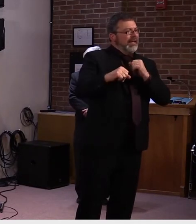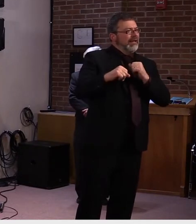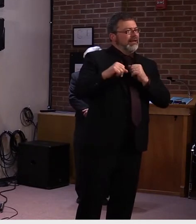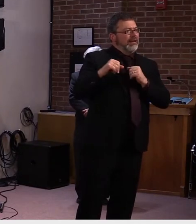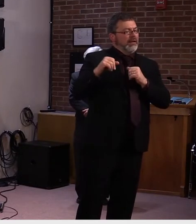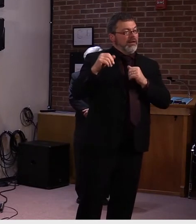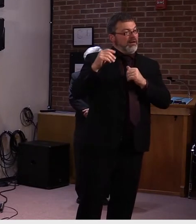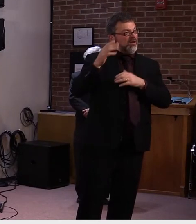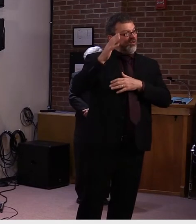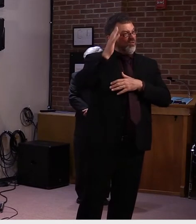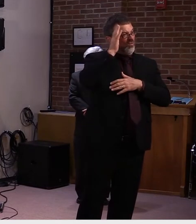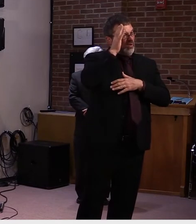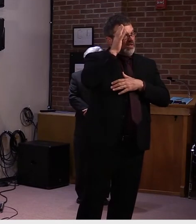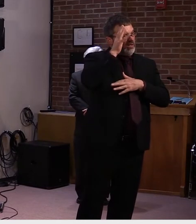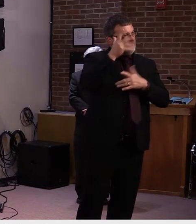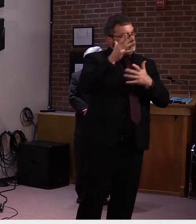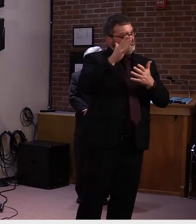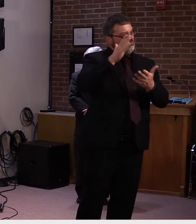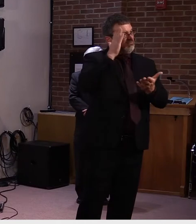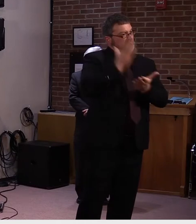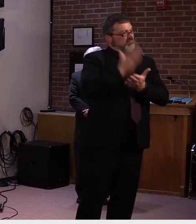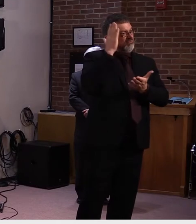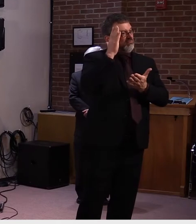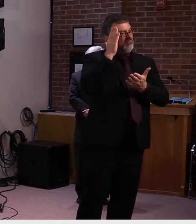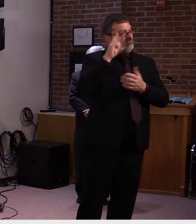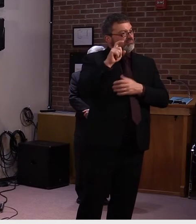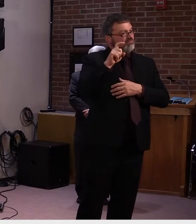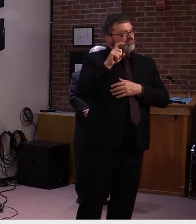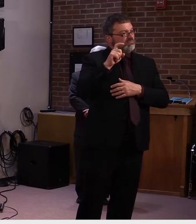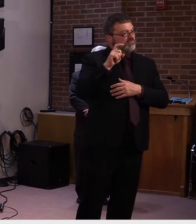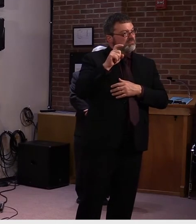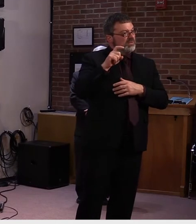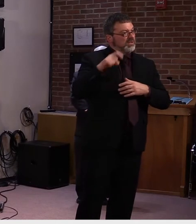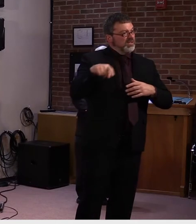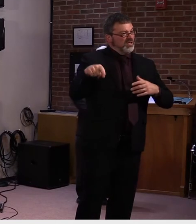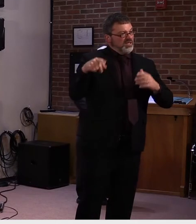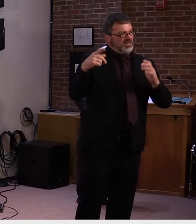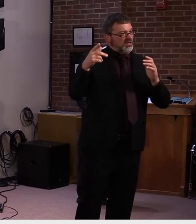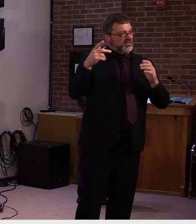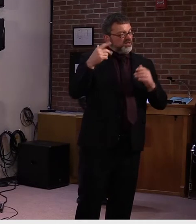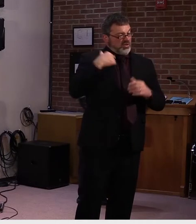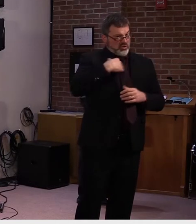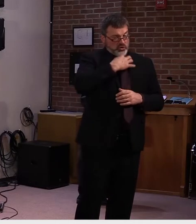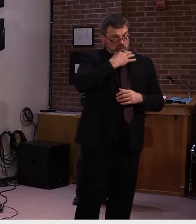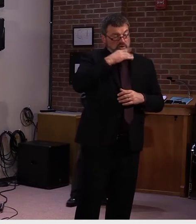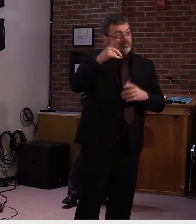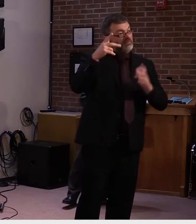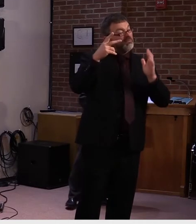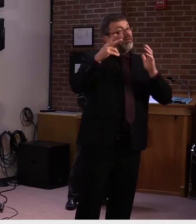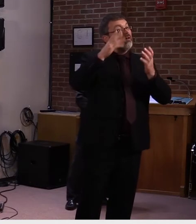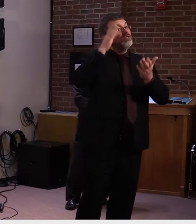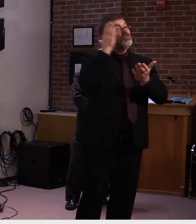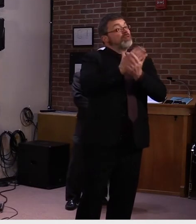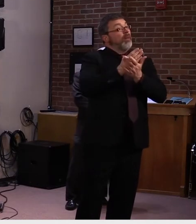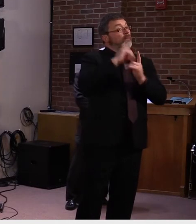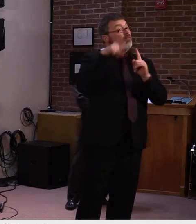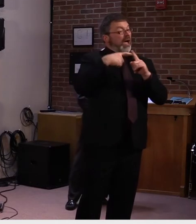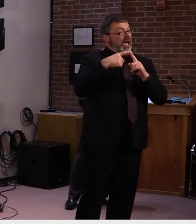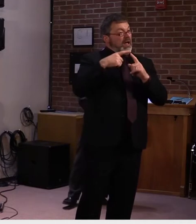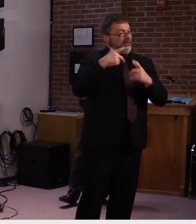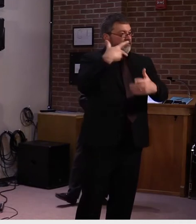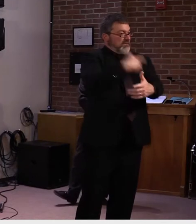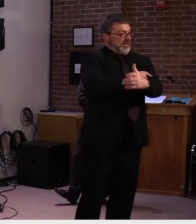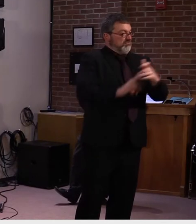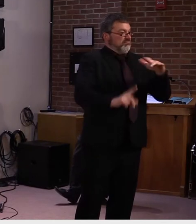Vermont be under a state of emergency until there's a vaccine? And if so, when that time comes, are you and other state leaders ready